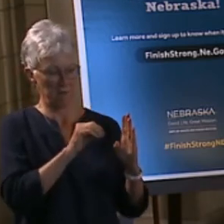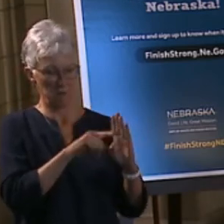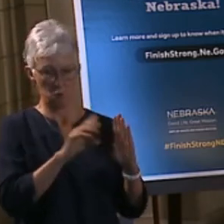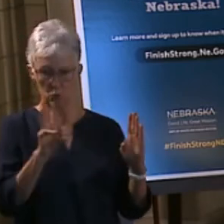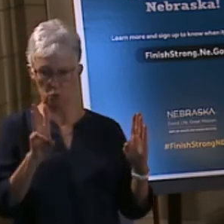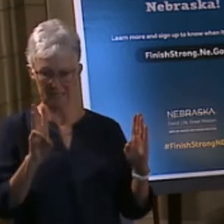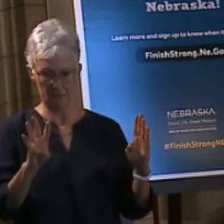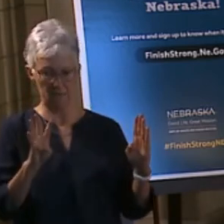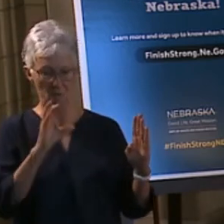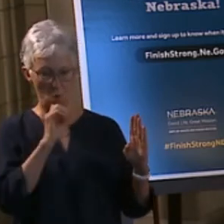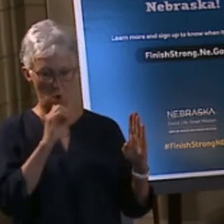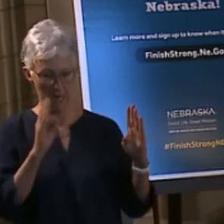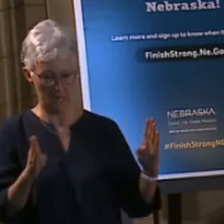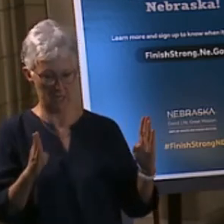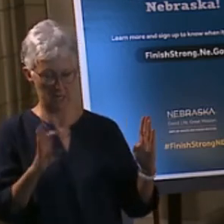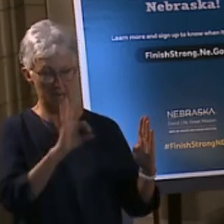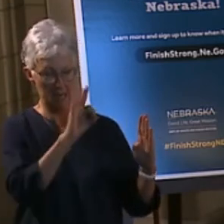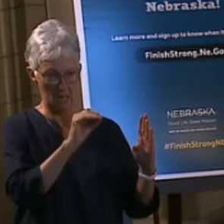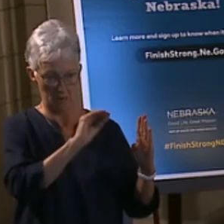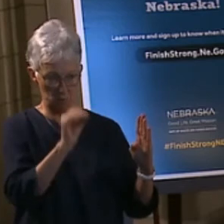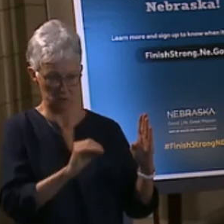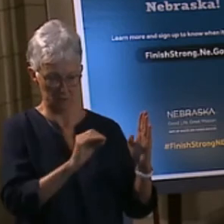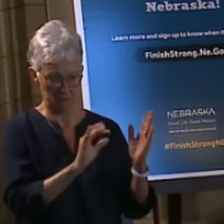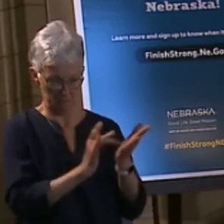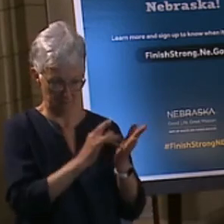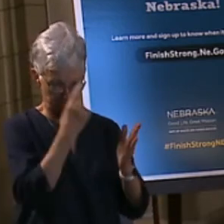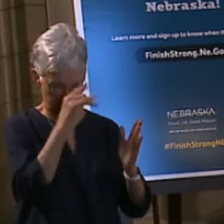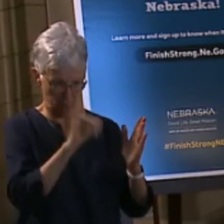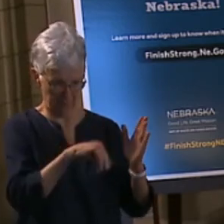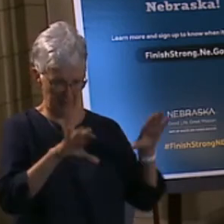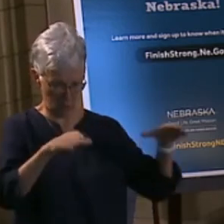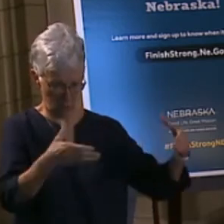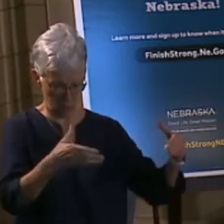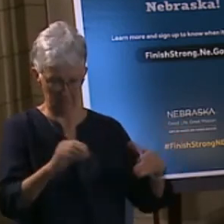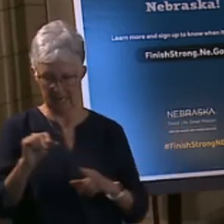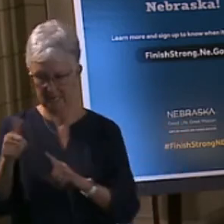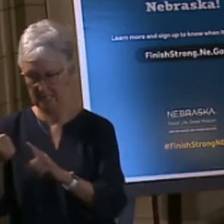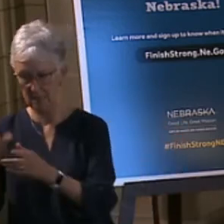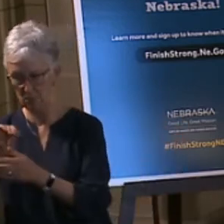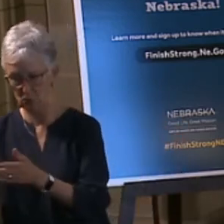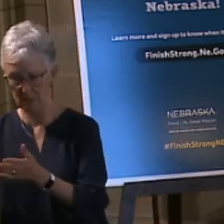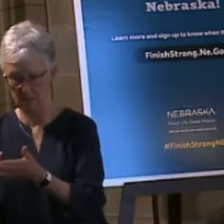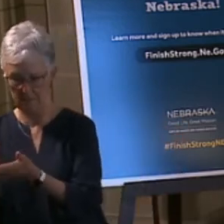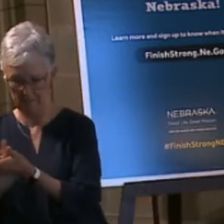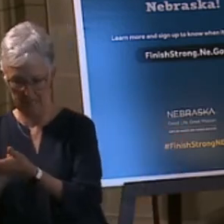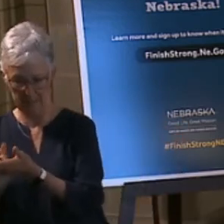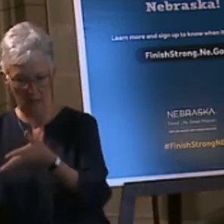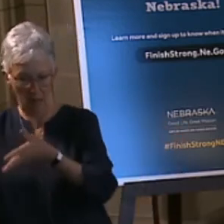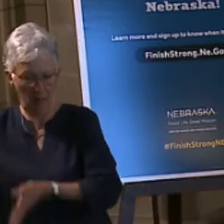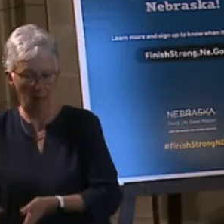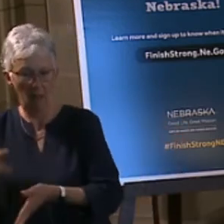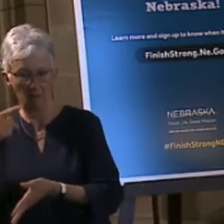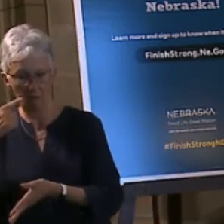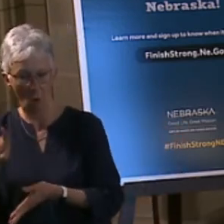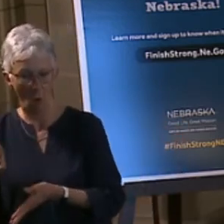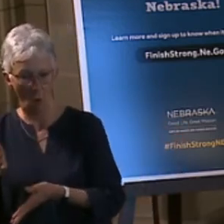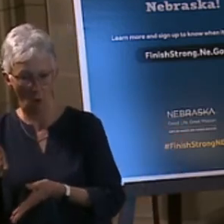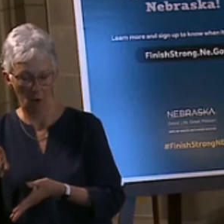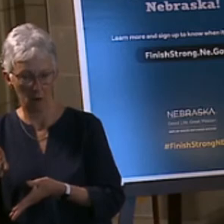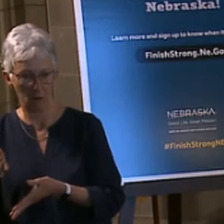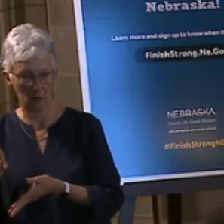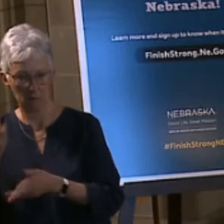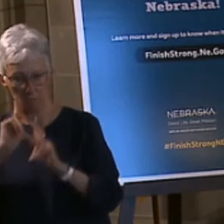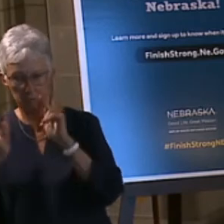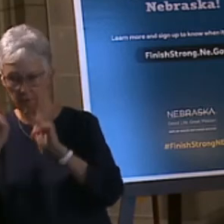group, plus the 10% going then to the folks, I'm sorry, that was March 22nd when we to that group, where we were going 50 to 64 plus